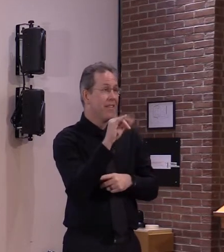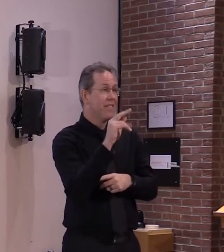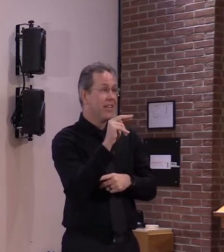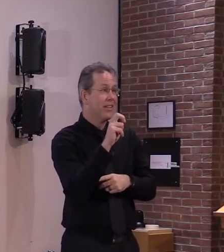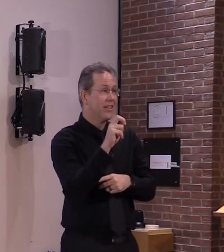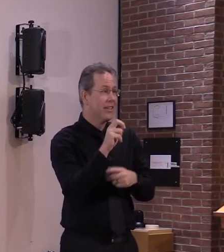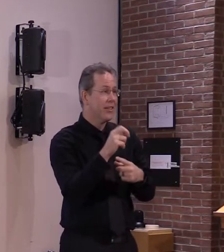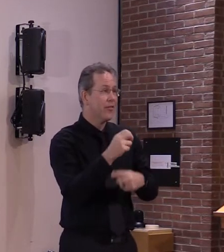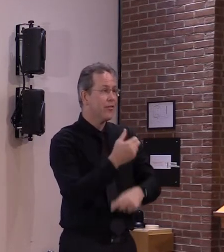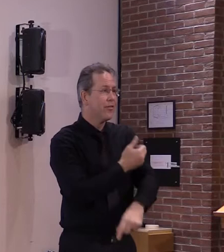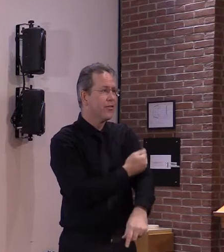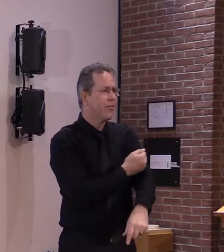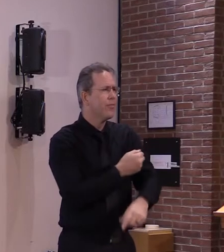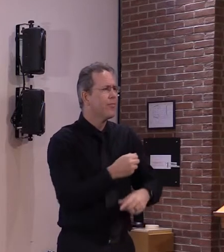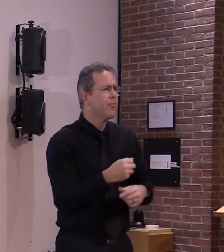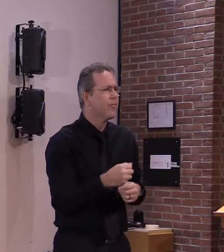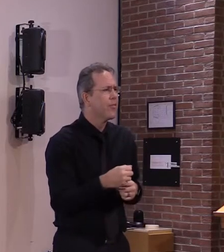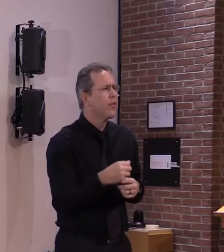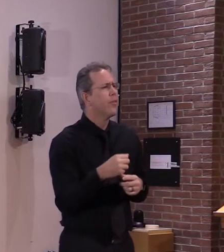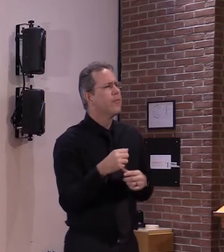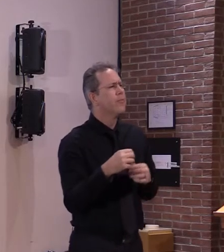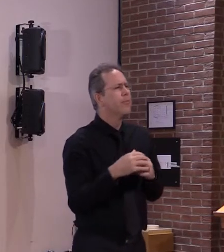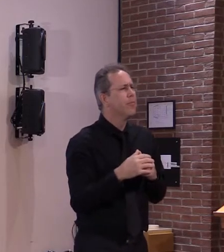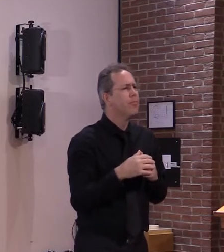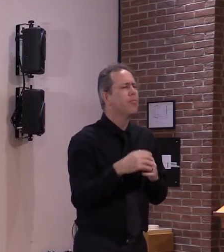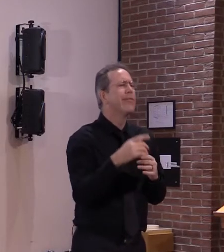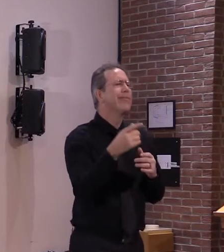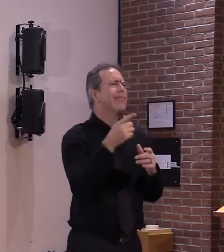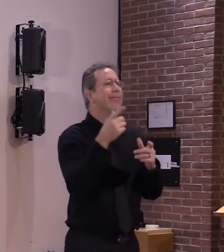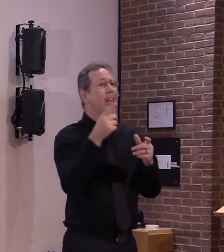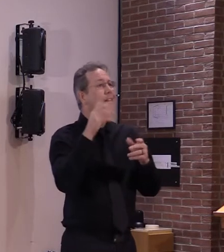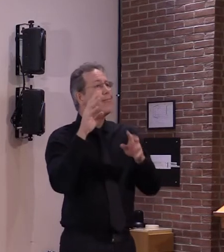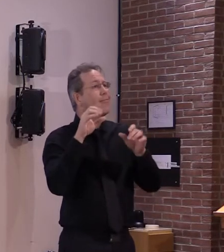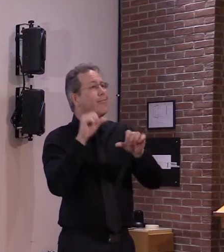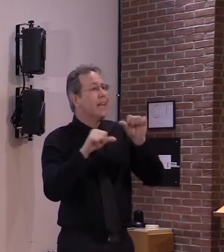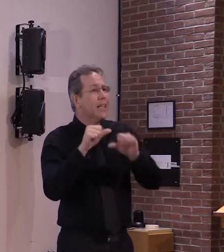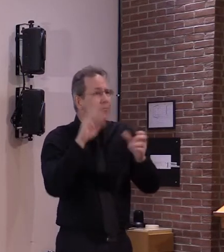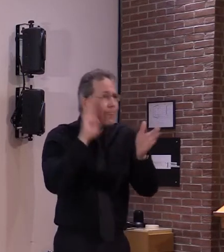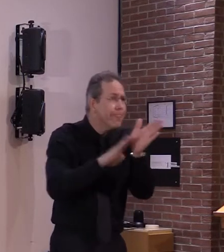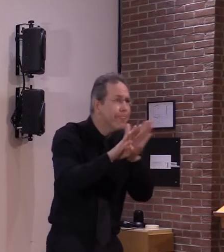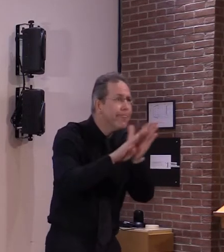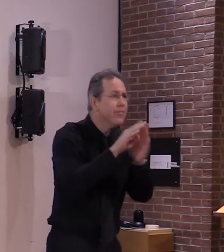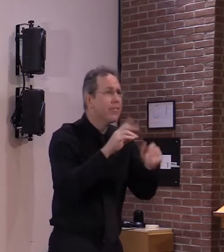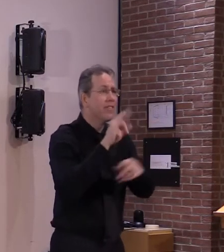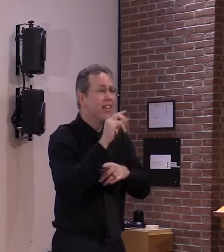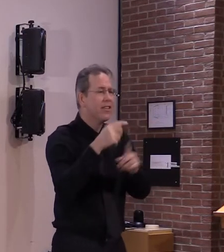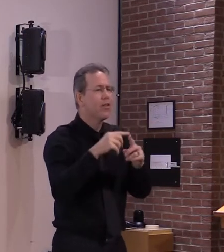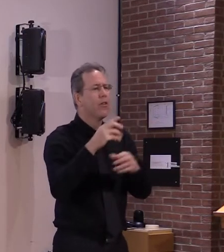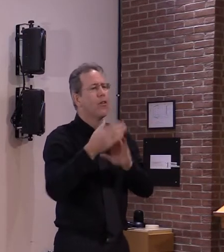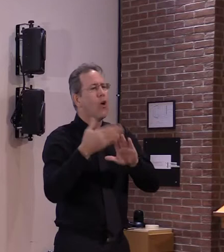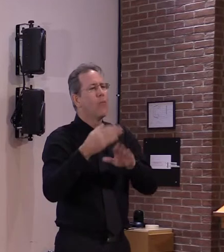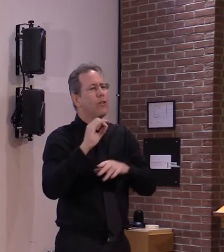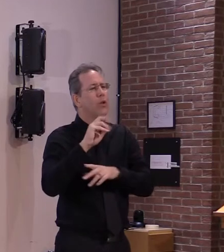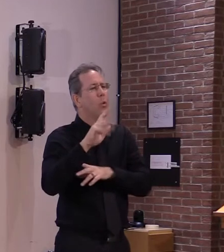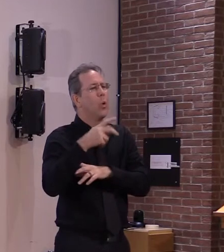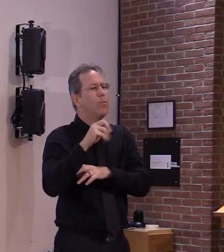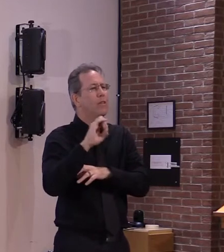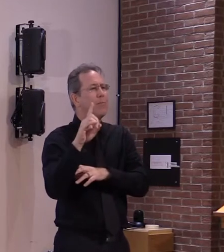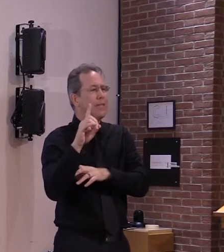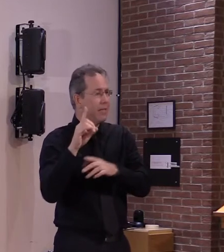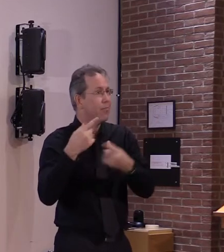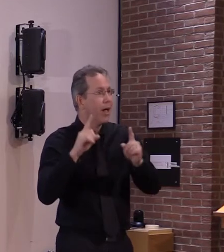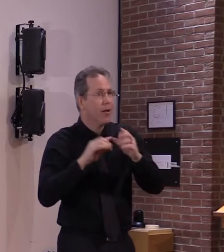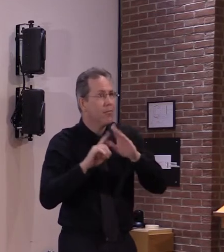unprecedented amount of time and it's here in vermont this is a truly pivotal moment in the